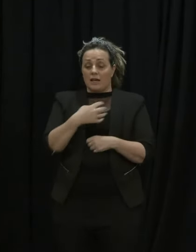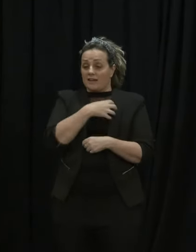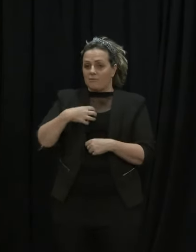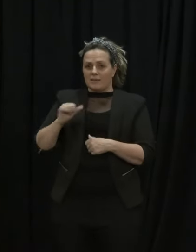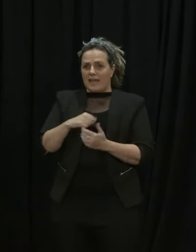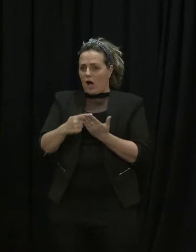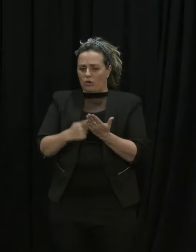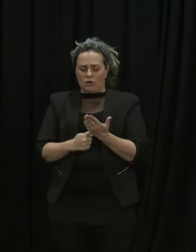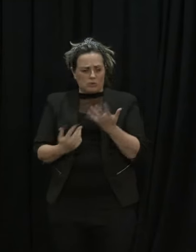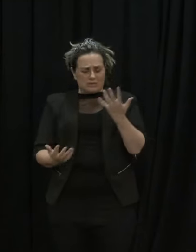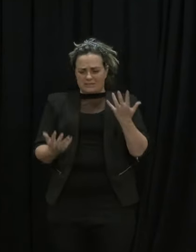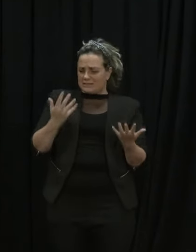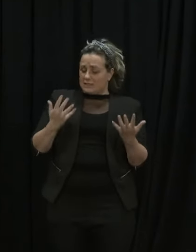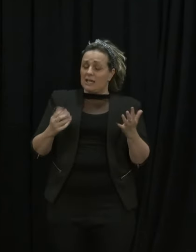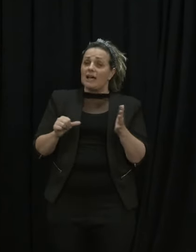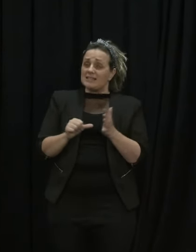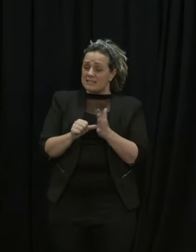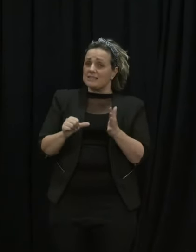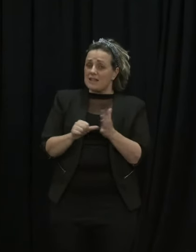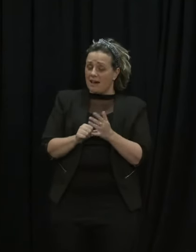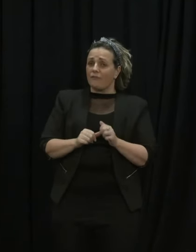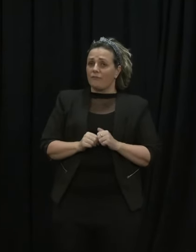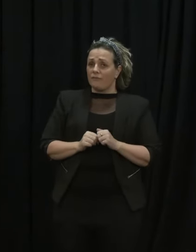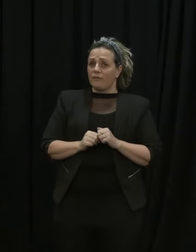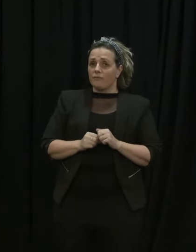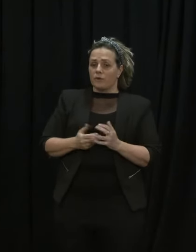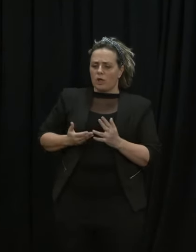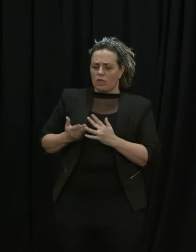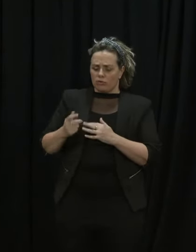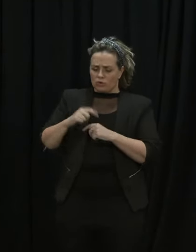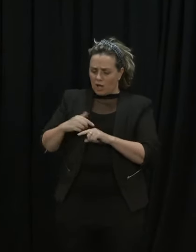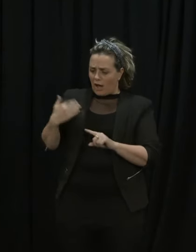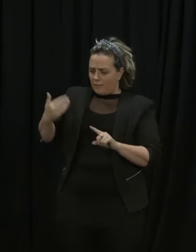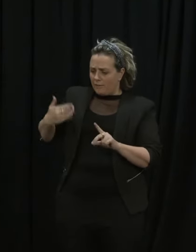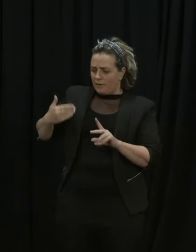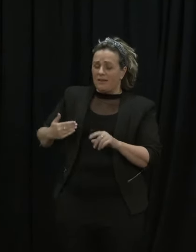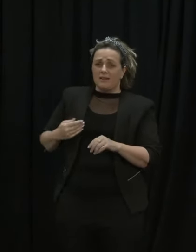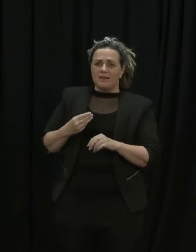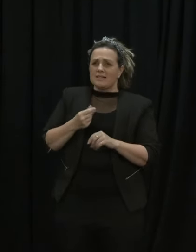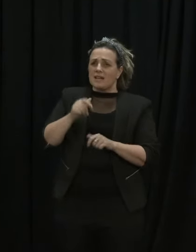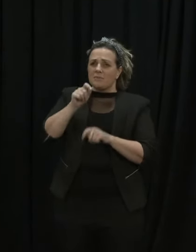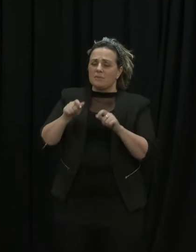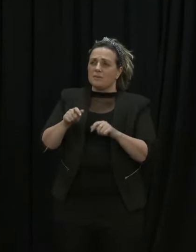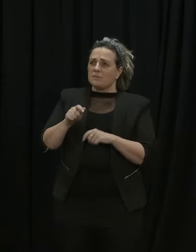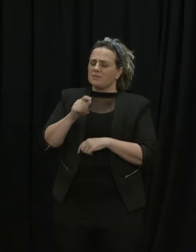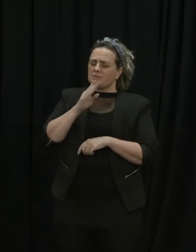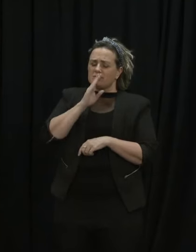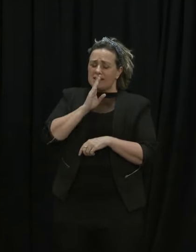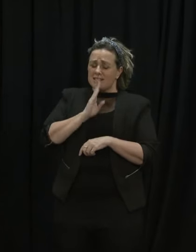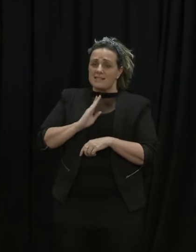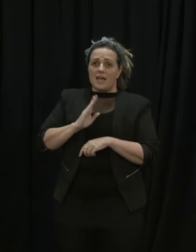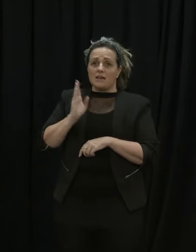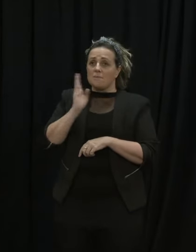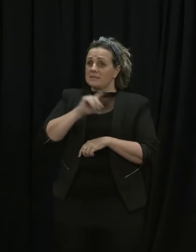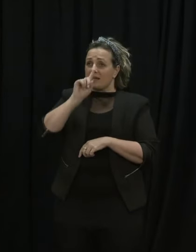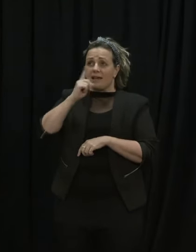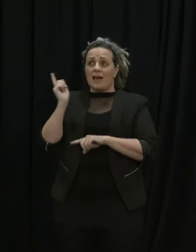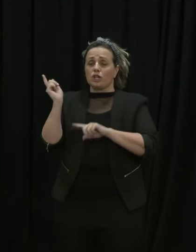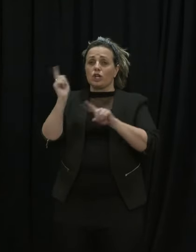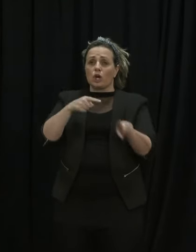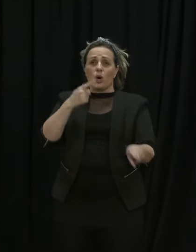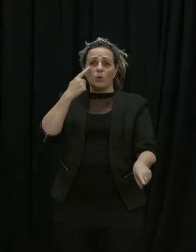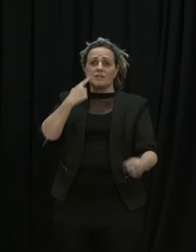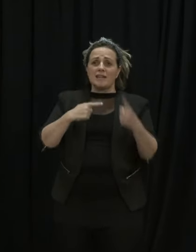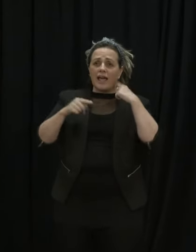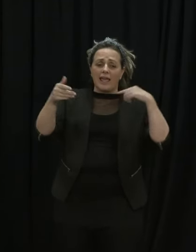that we set and so throughout this period of time there have been people who tragically have missed out on attending tangi and